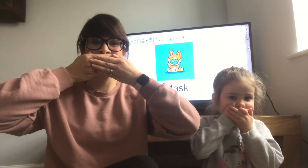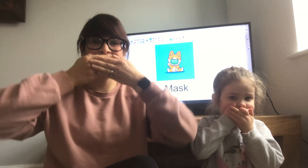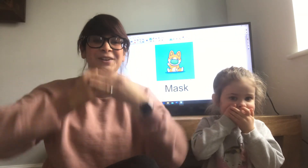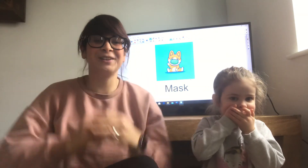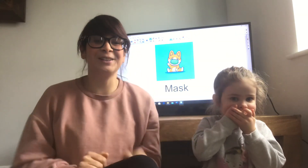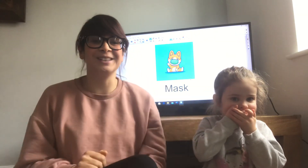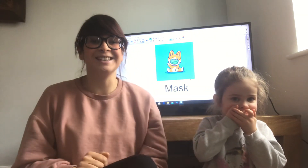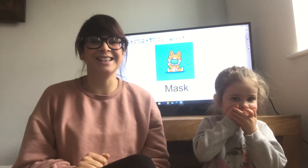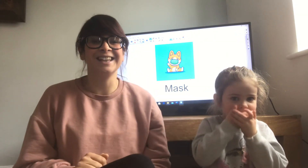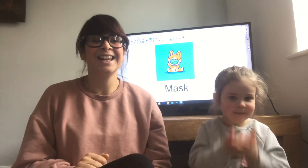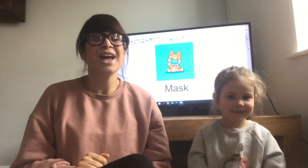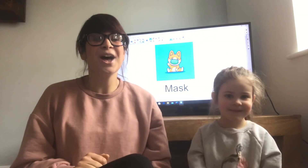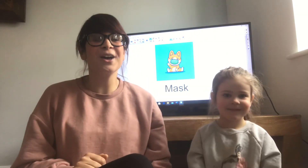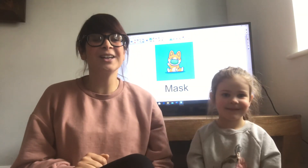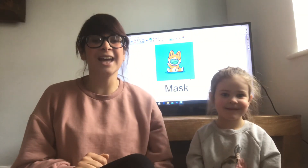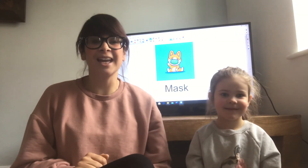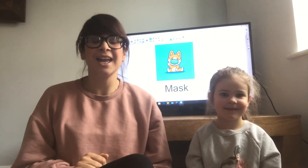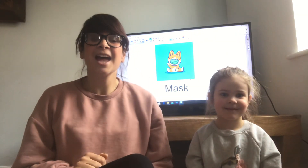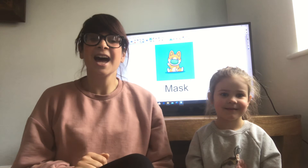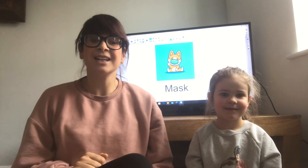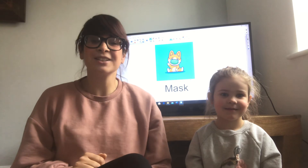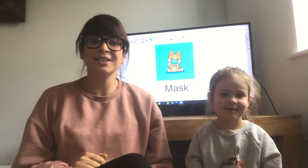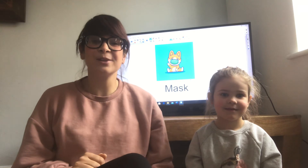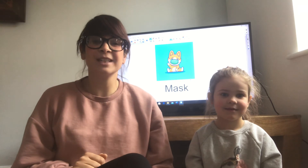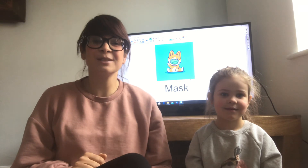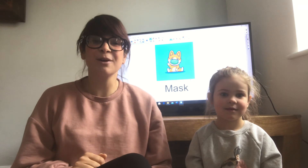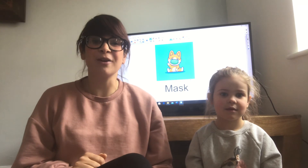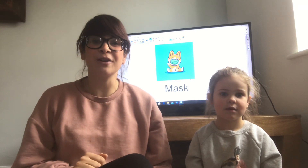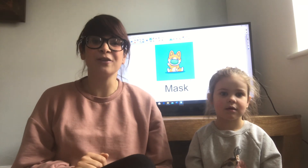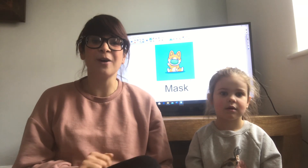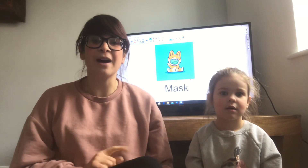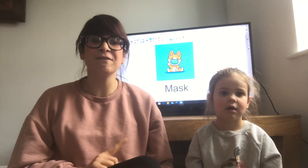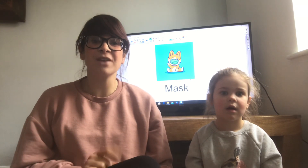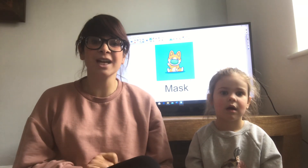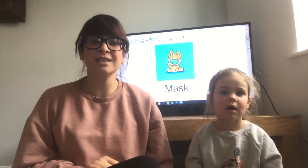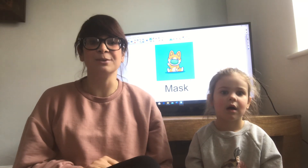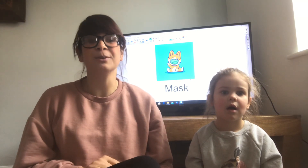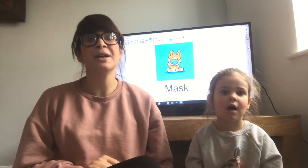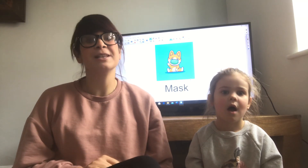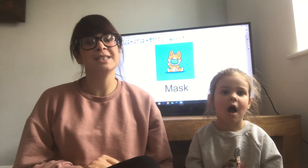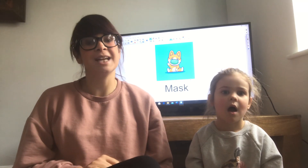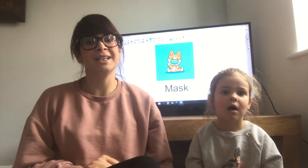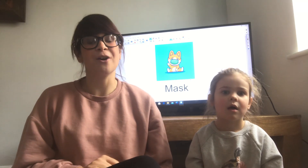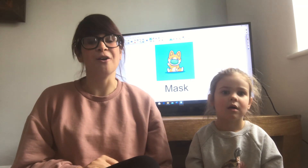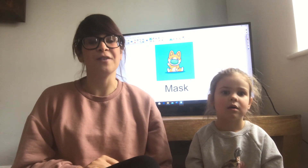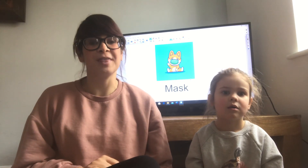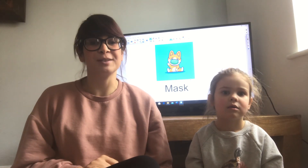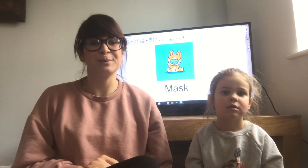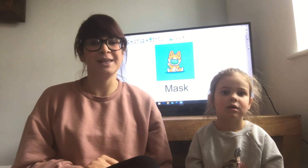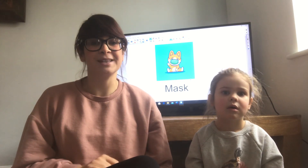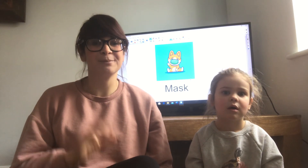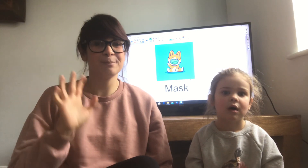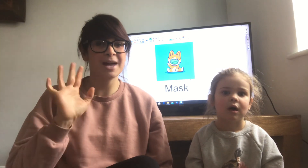Very good is he? Okay I shall see you again tomorrow for our final sign of this week. Bye.